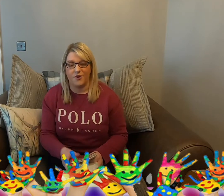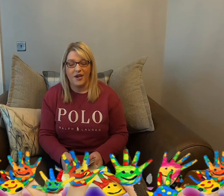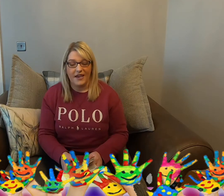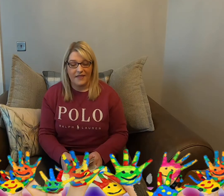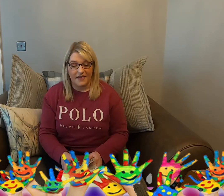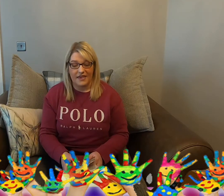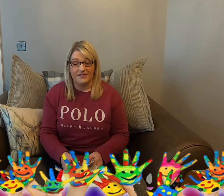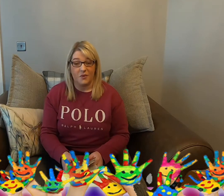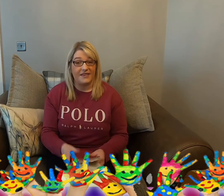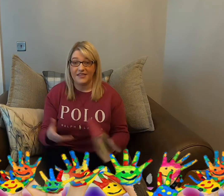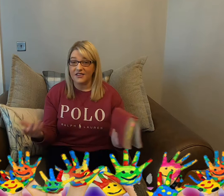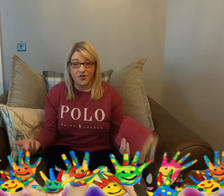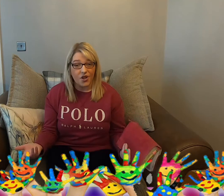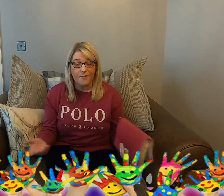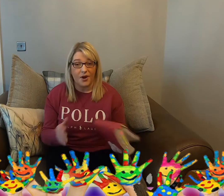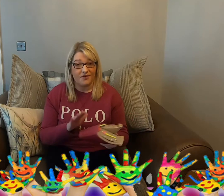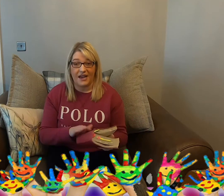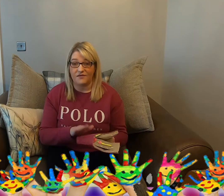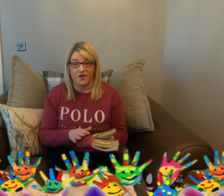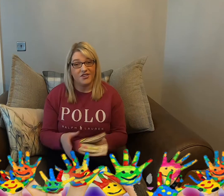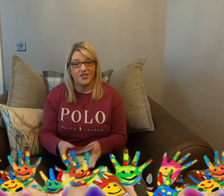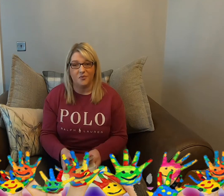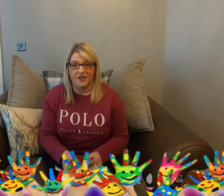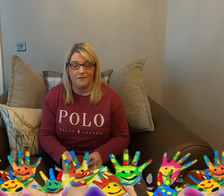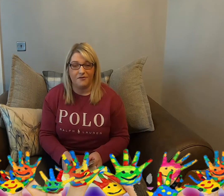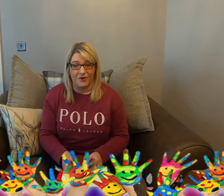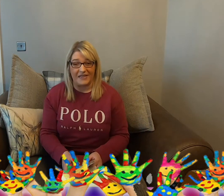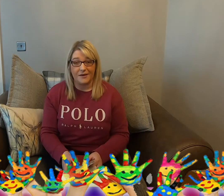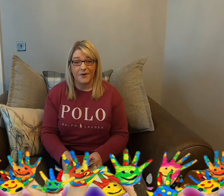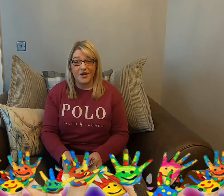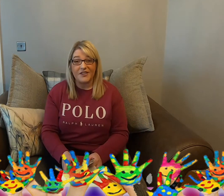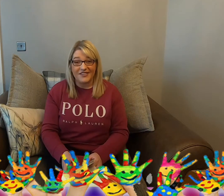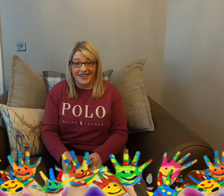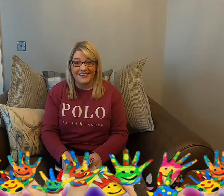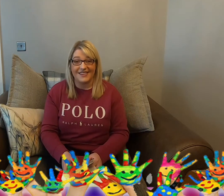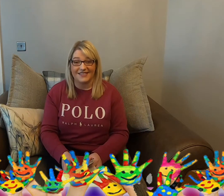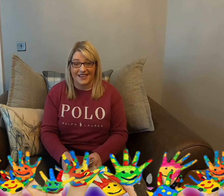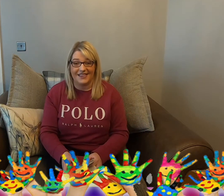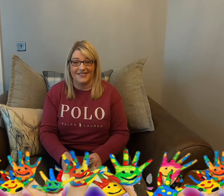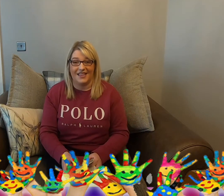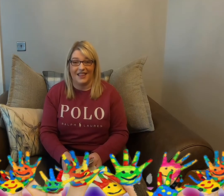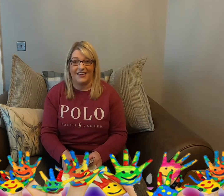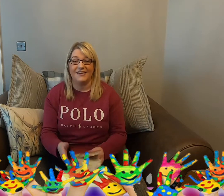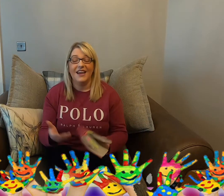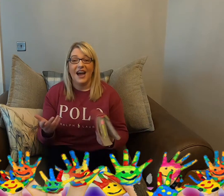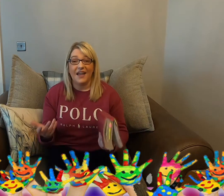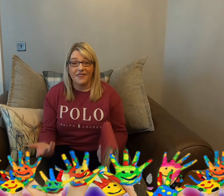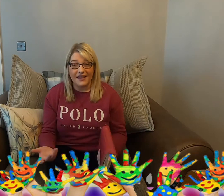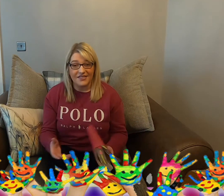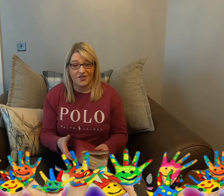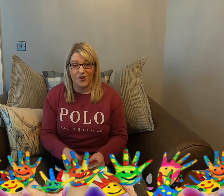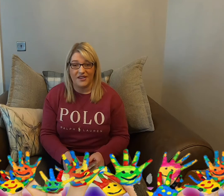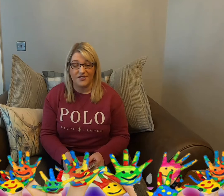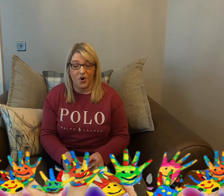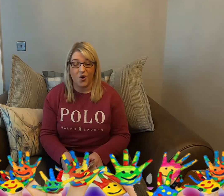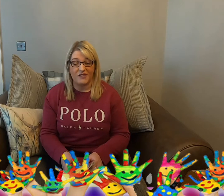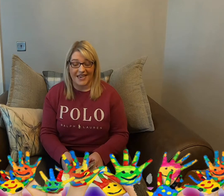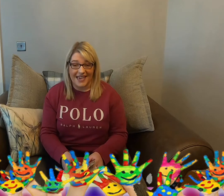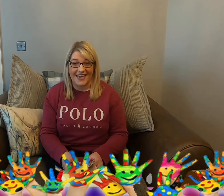these weeks. And it's all about that verse that we've been reading about how Jesus is the light. And this song is called He